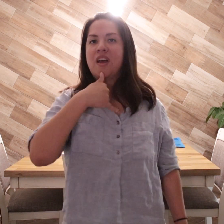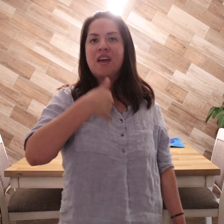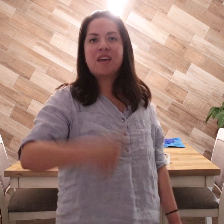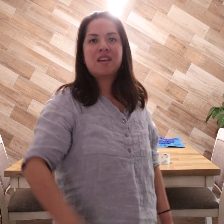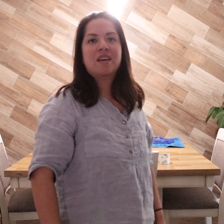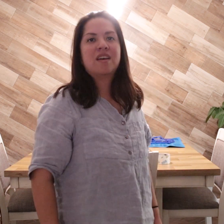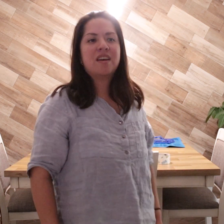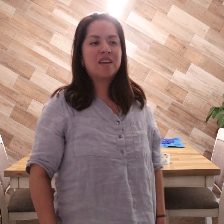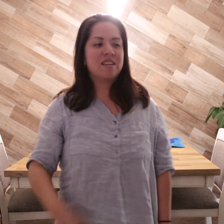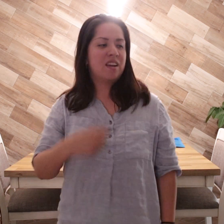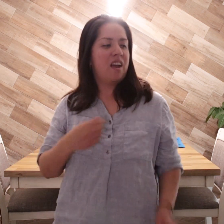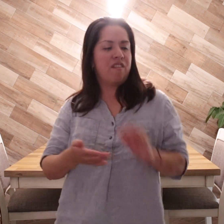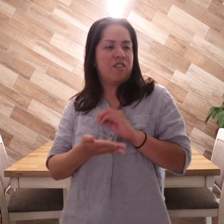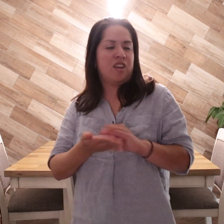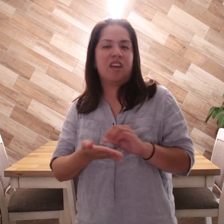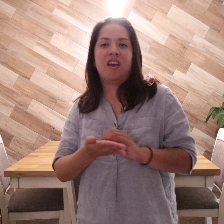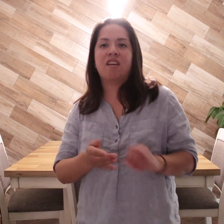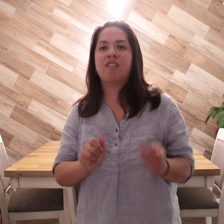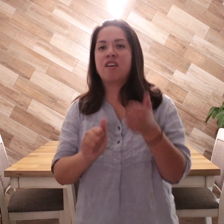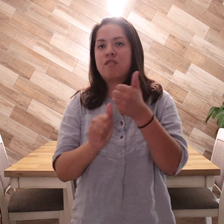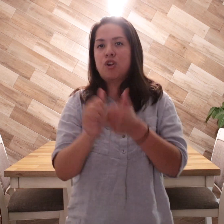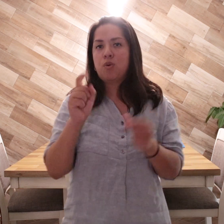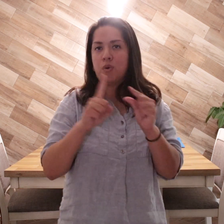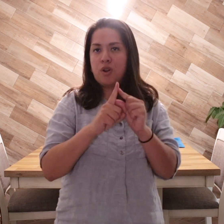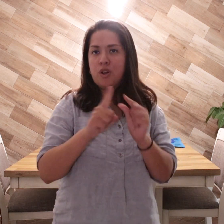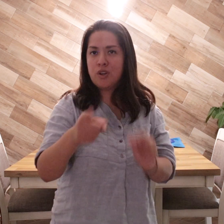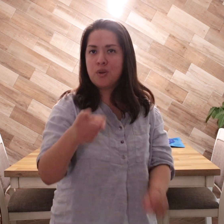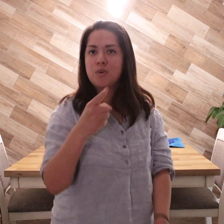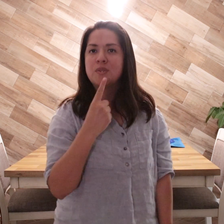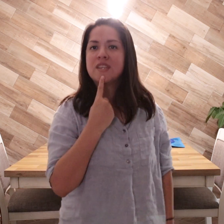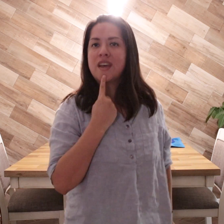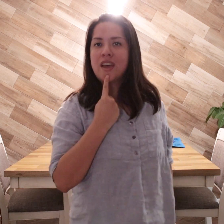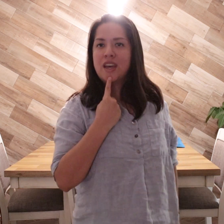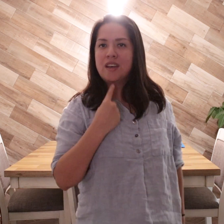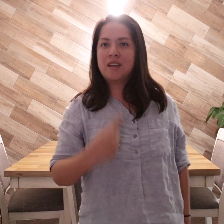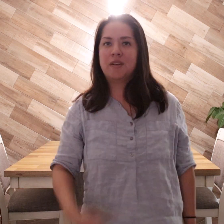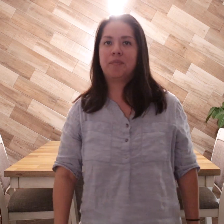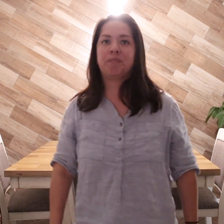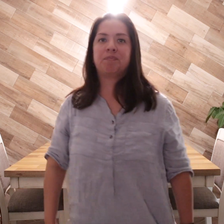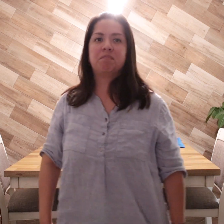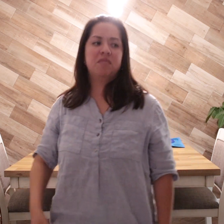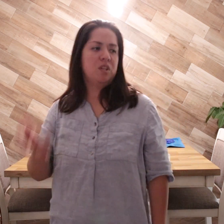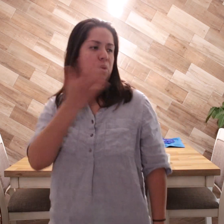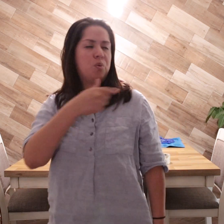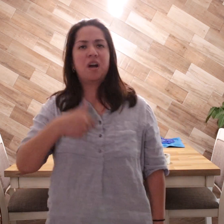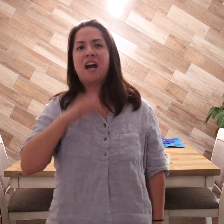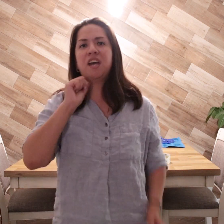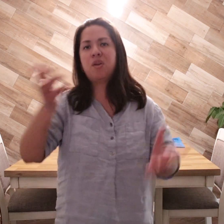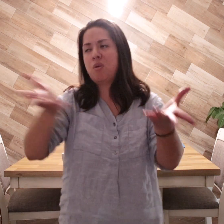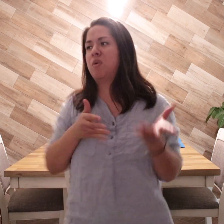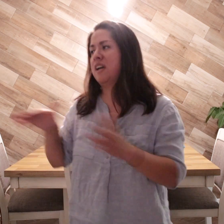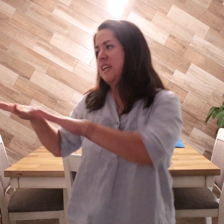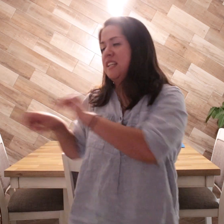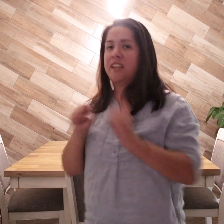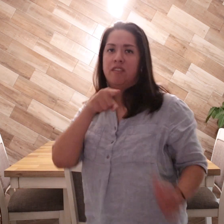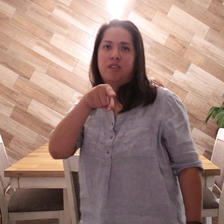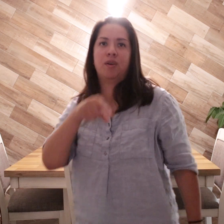I forget every word you say Ooh, I didn't wanna leave it, babe